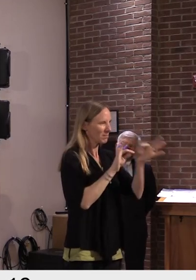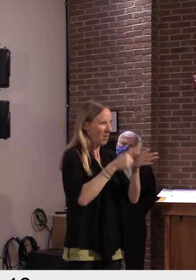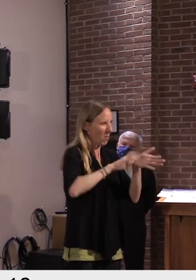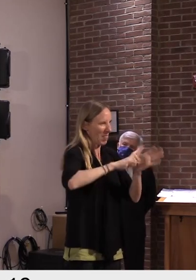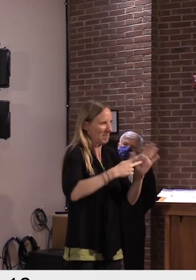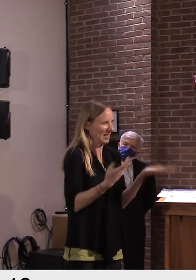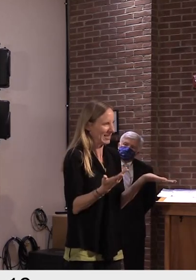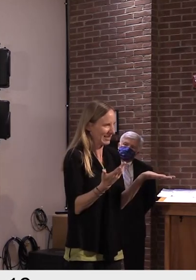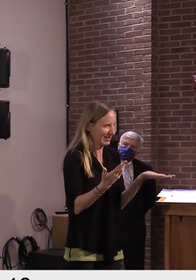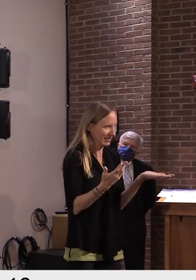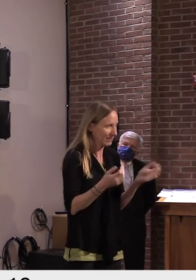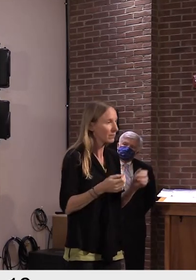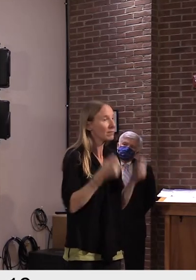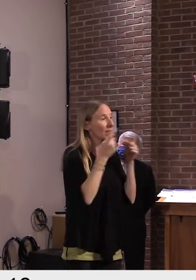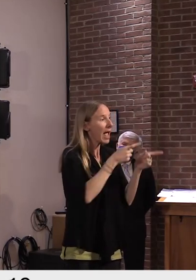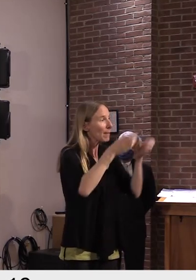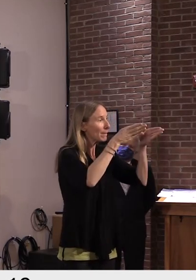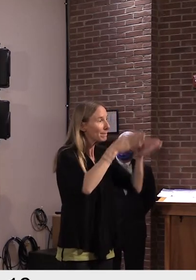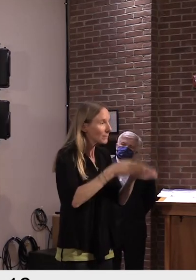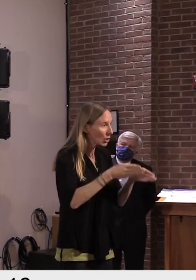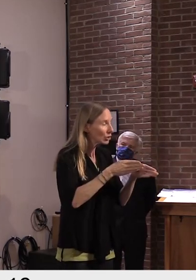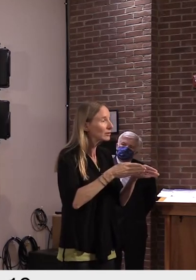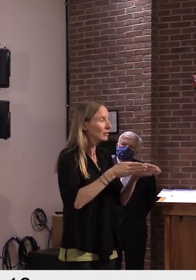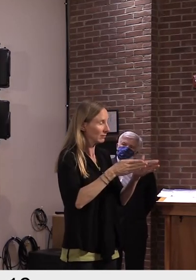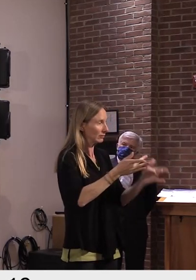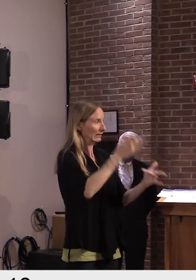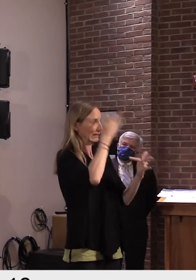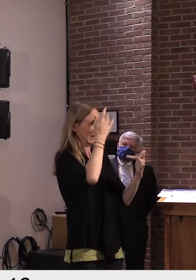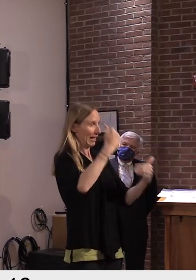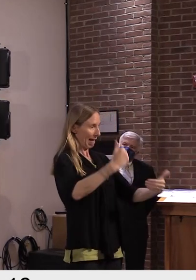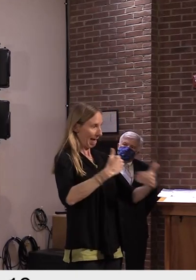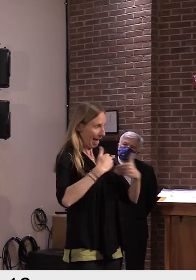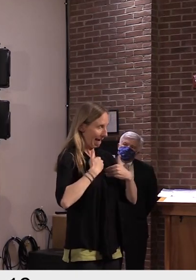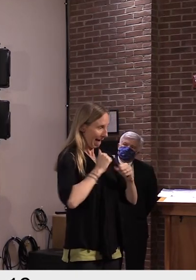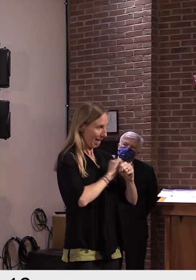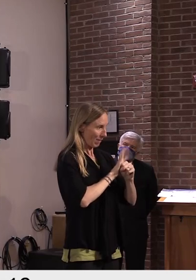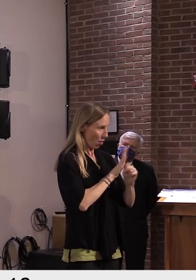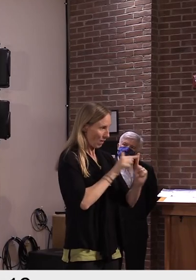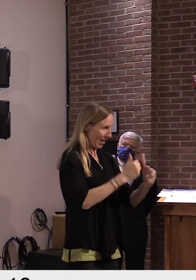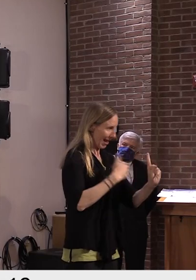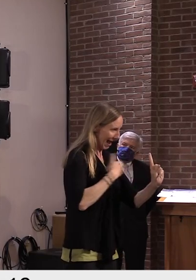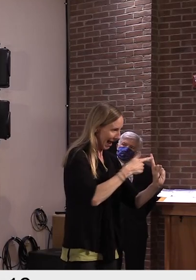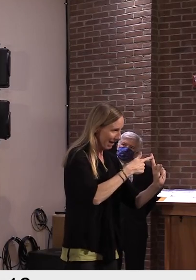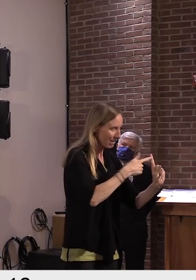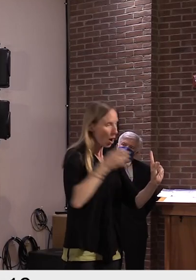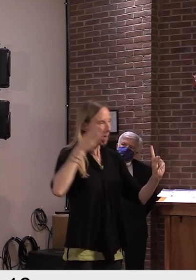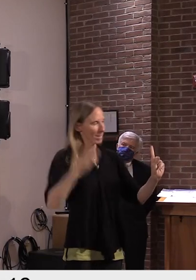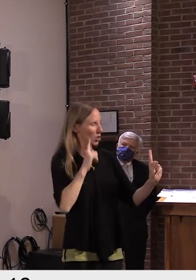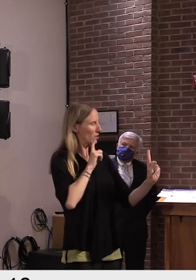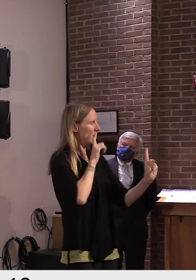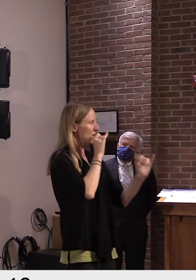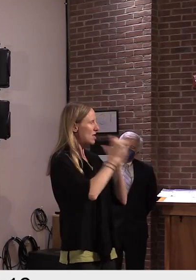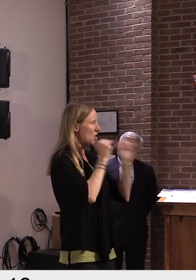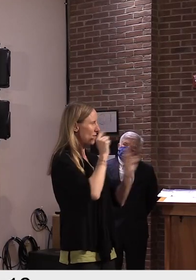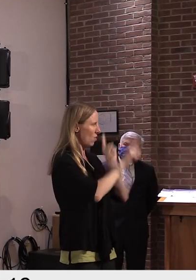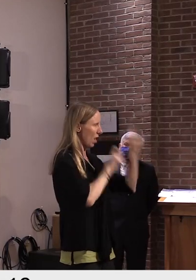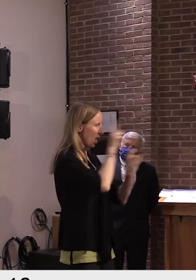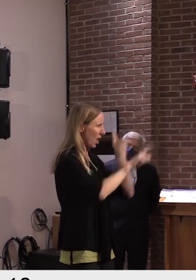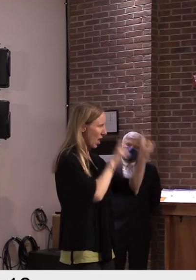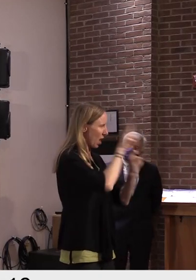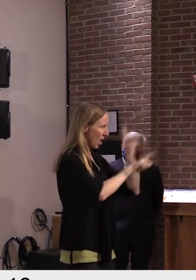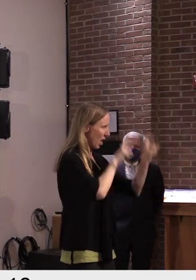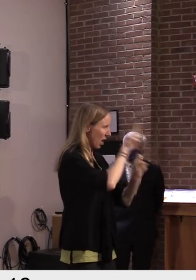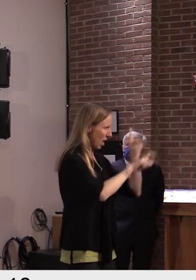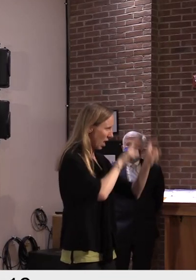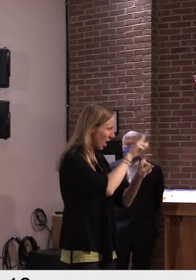obviously a case of COVID-19 is interviewed and contact tracers obtain information on closed contacts